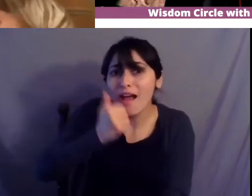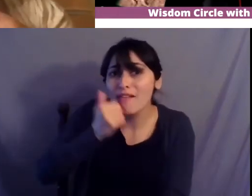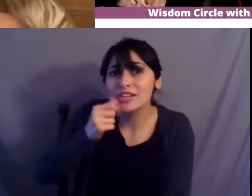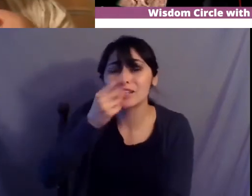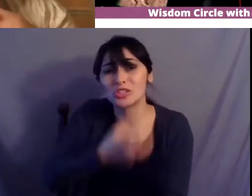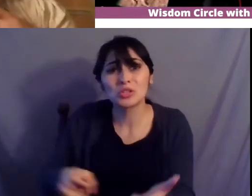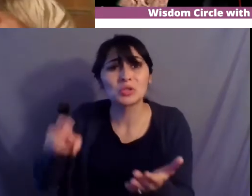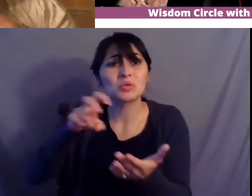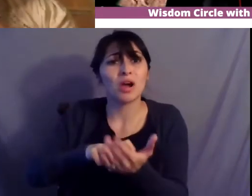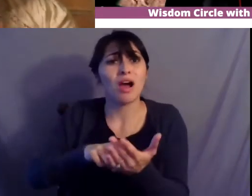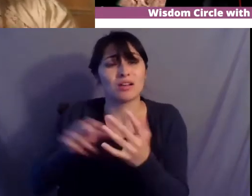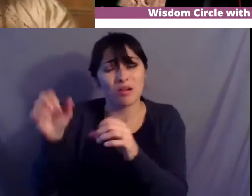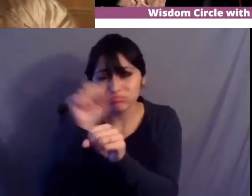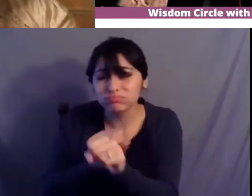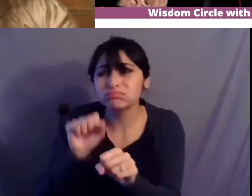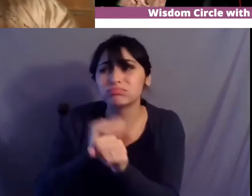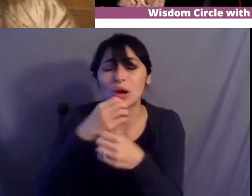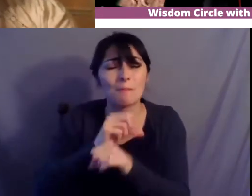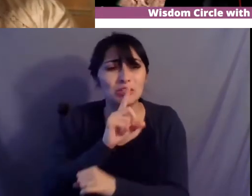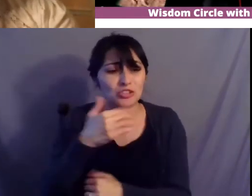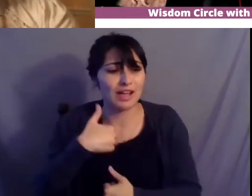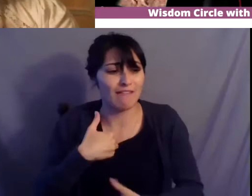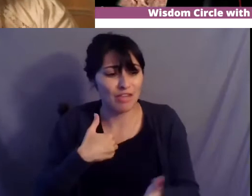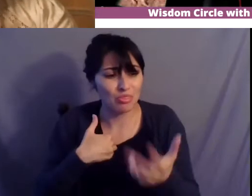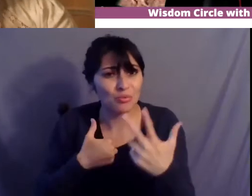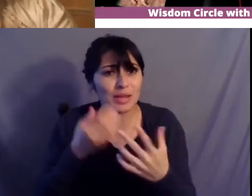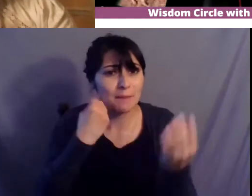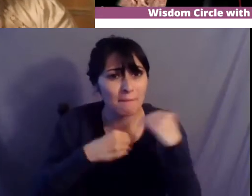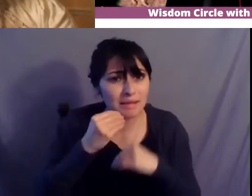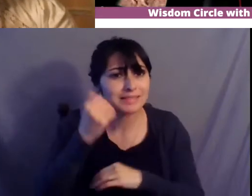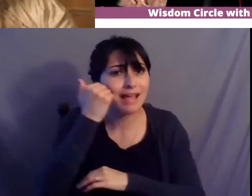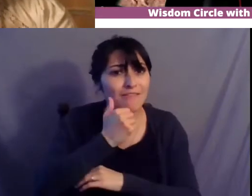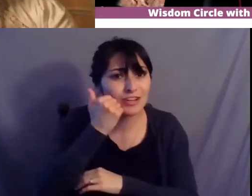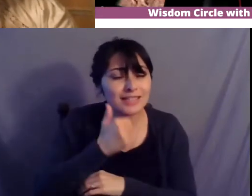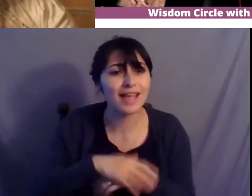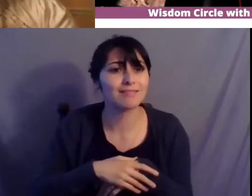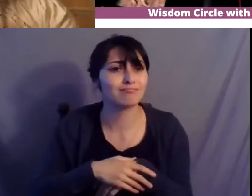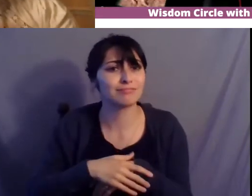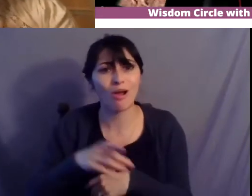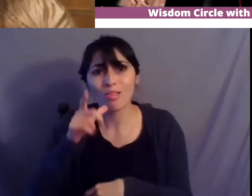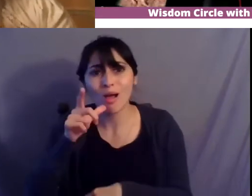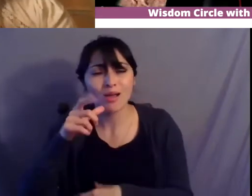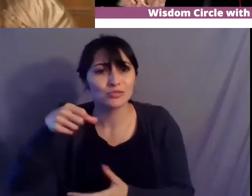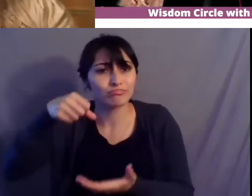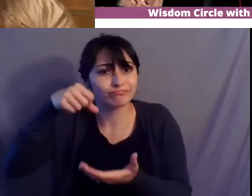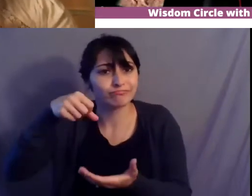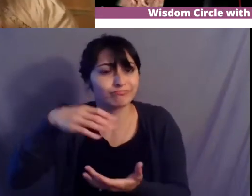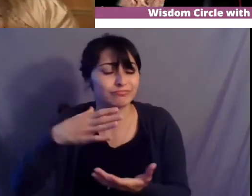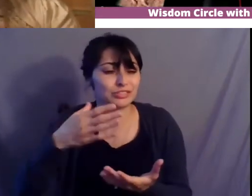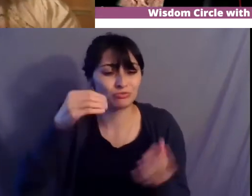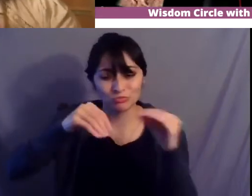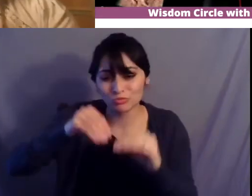got three meals a day that our lunch boxes were packed we went to the school and you threatened me